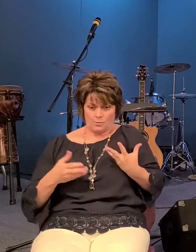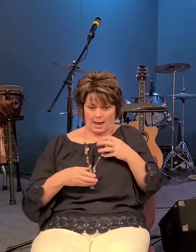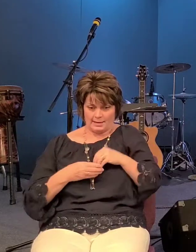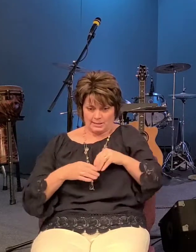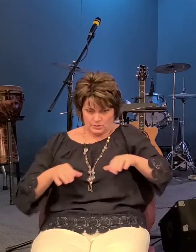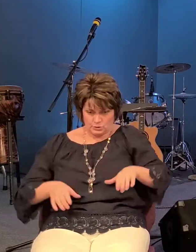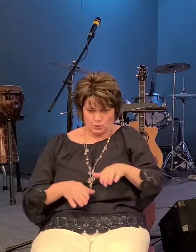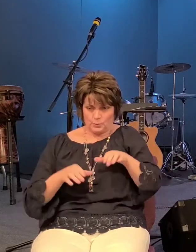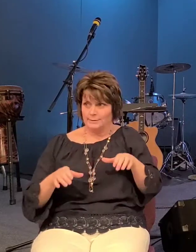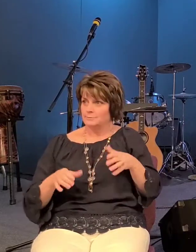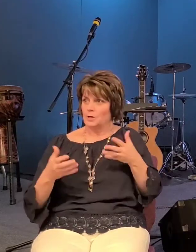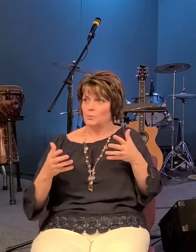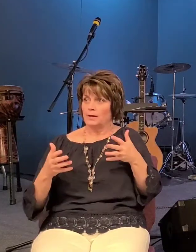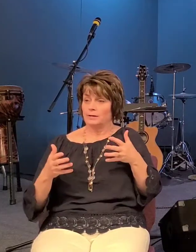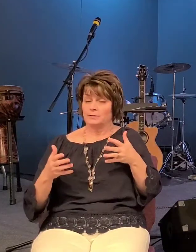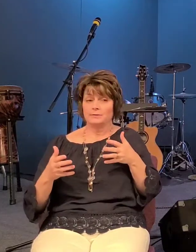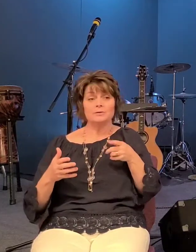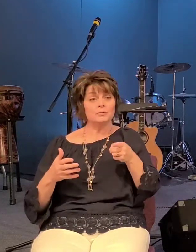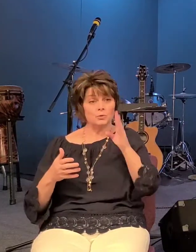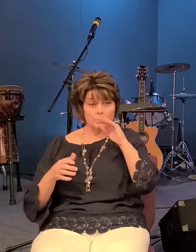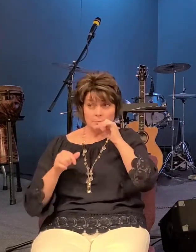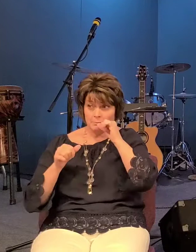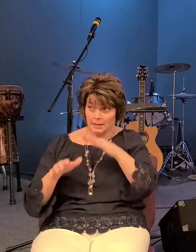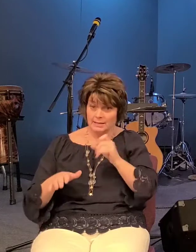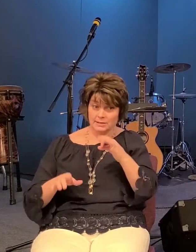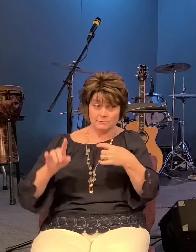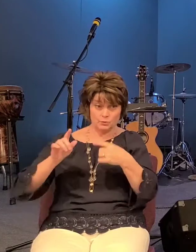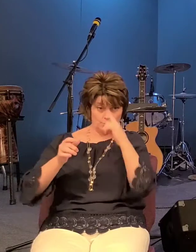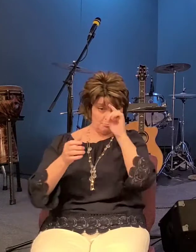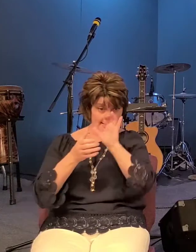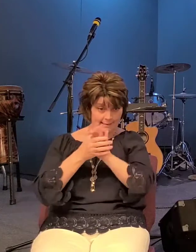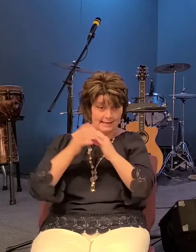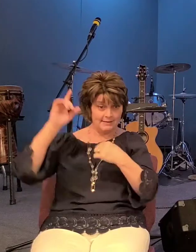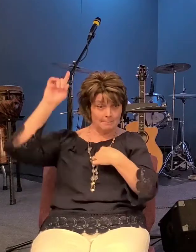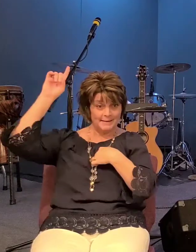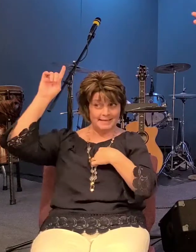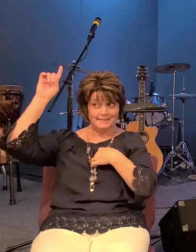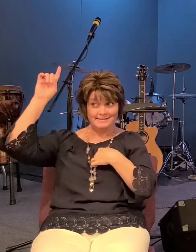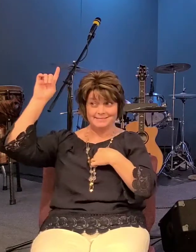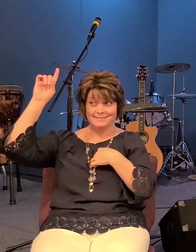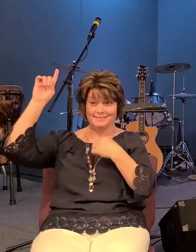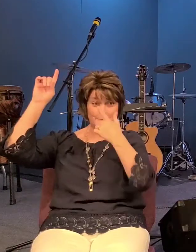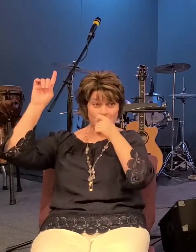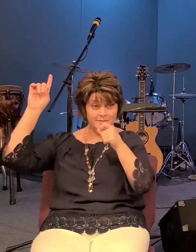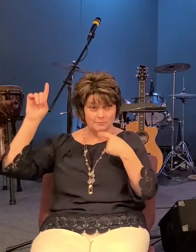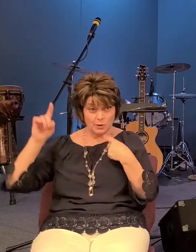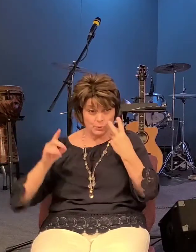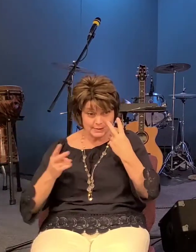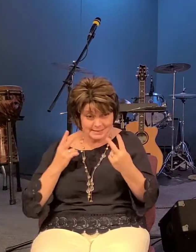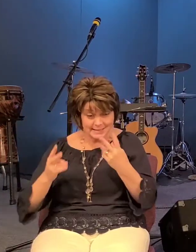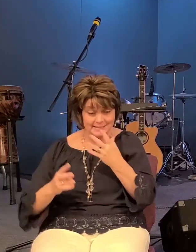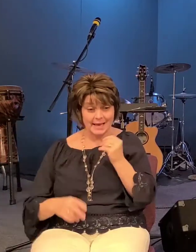and you'll be blessed if you believe in me because of what you see and what you hear